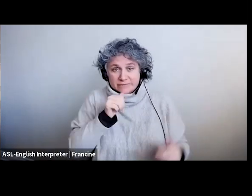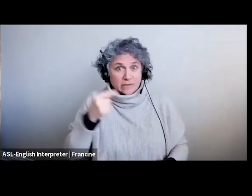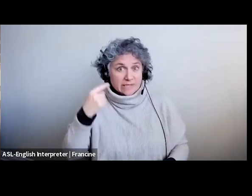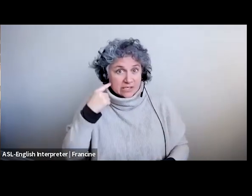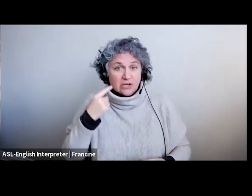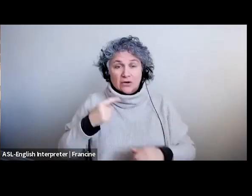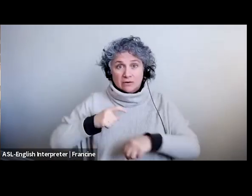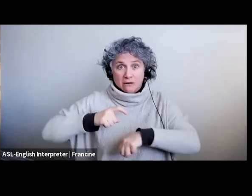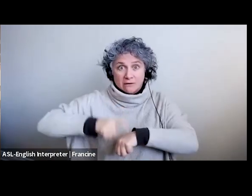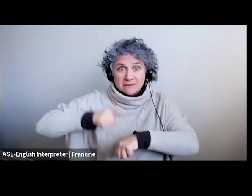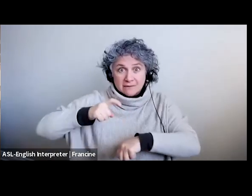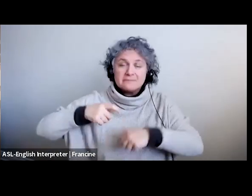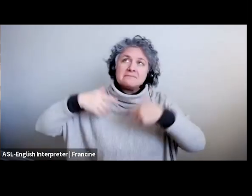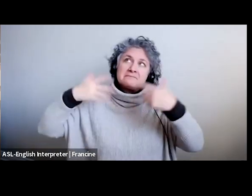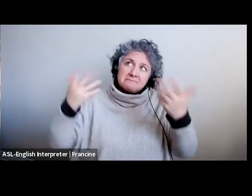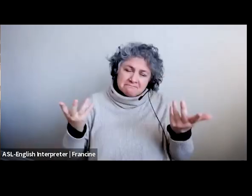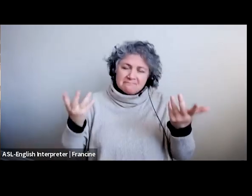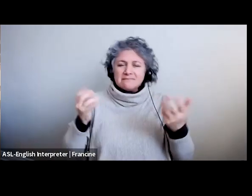fashion